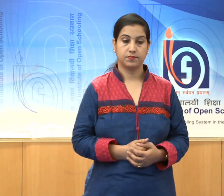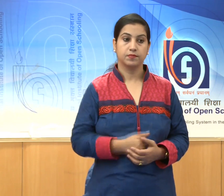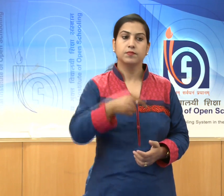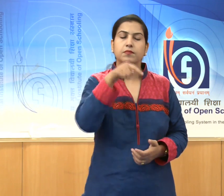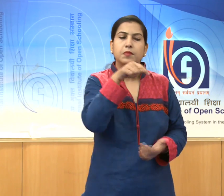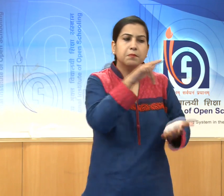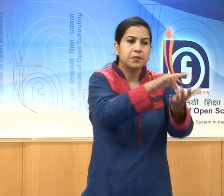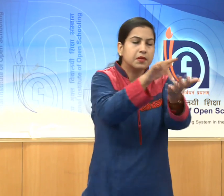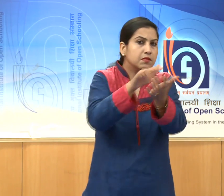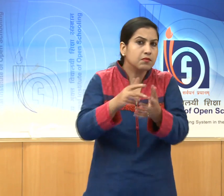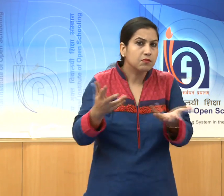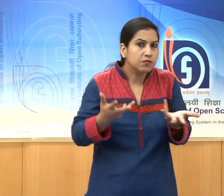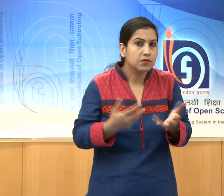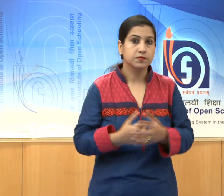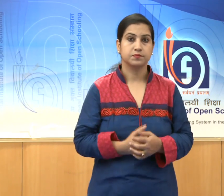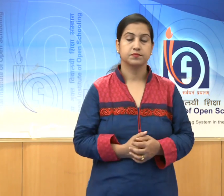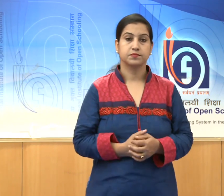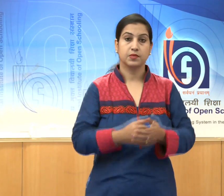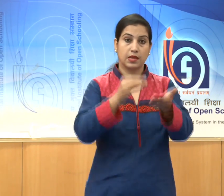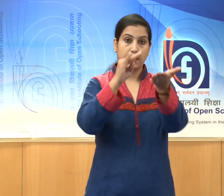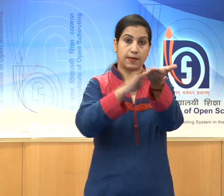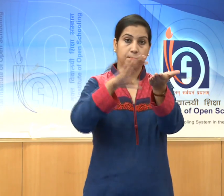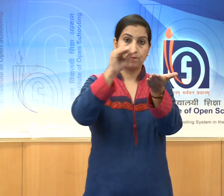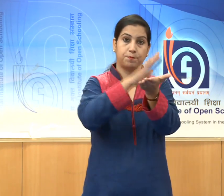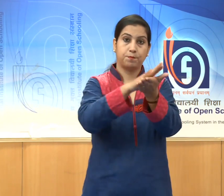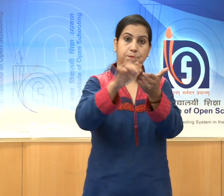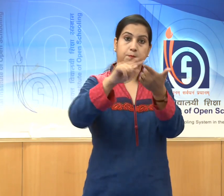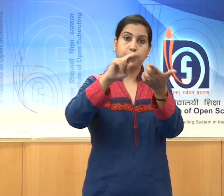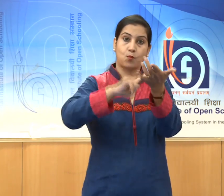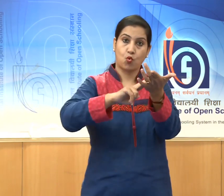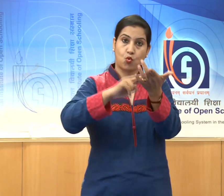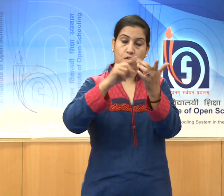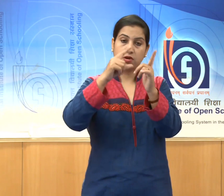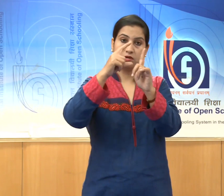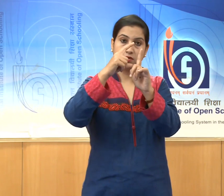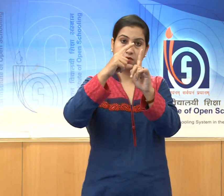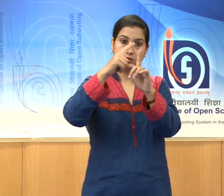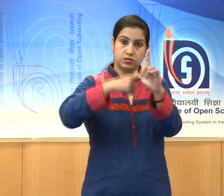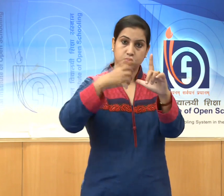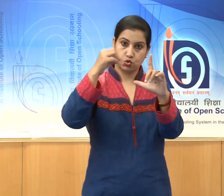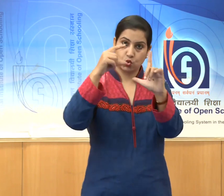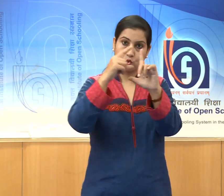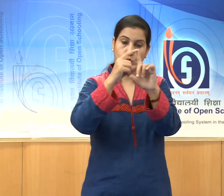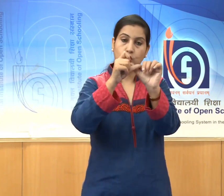Mohenjo-Daro and